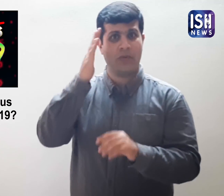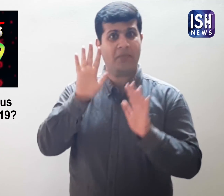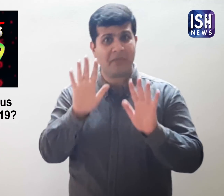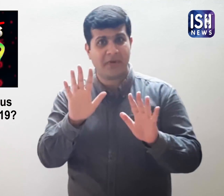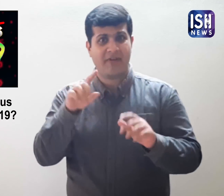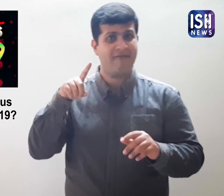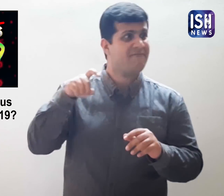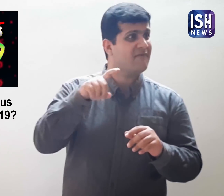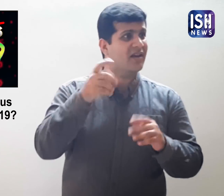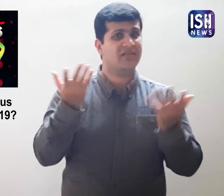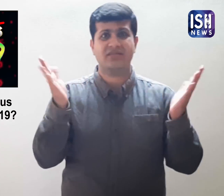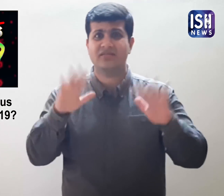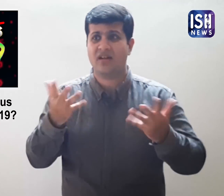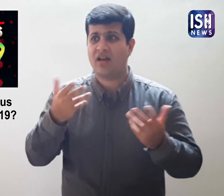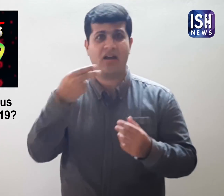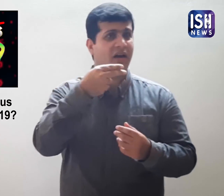the name of the virus that causes it.